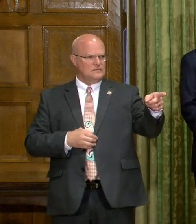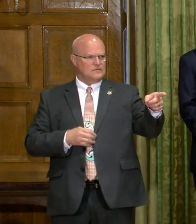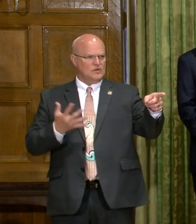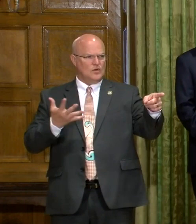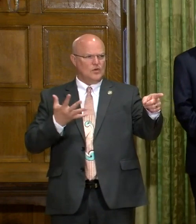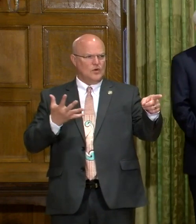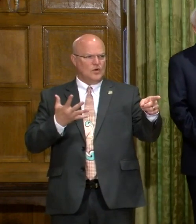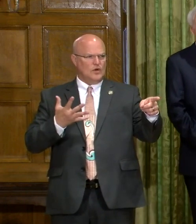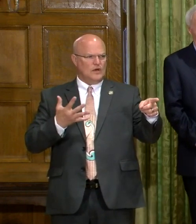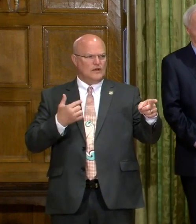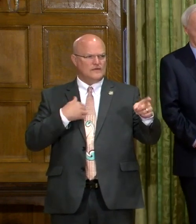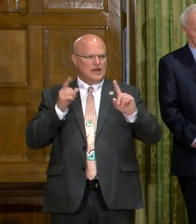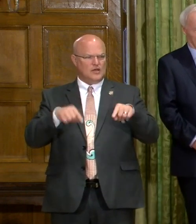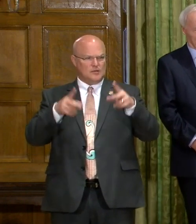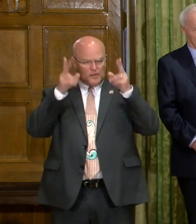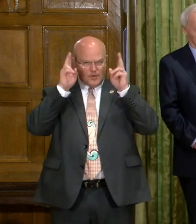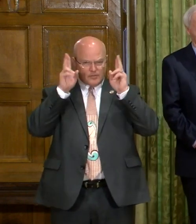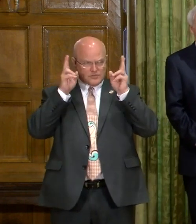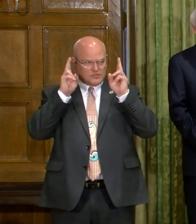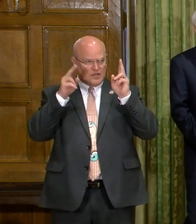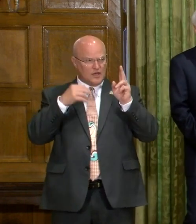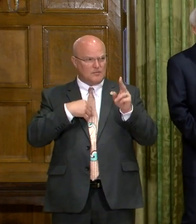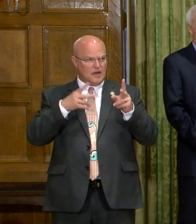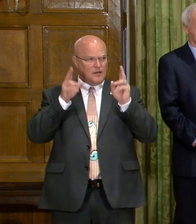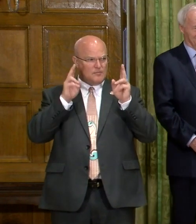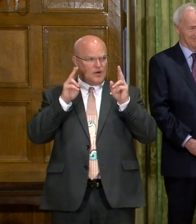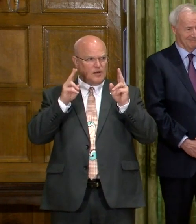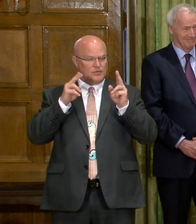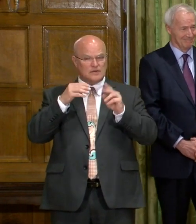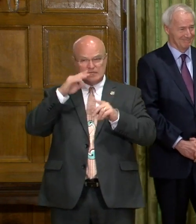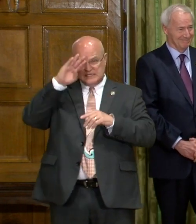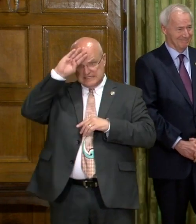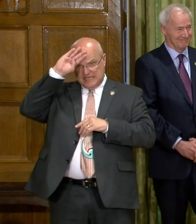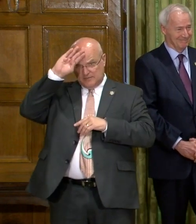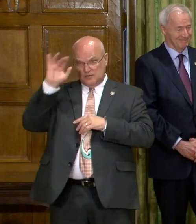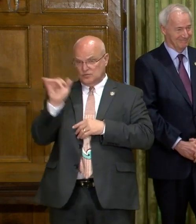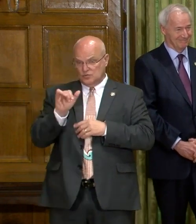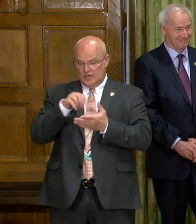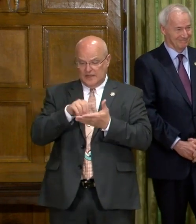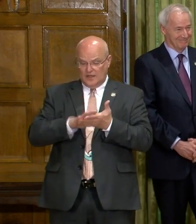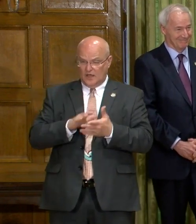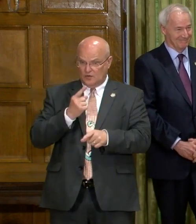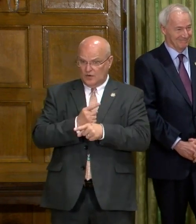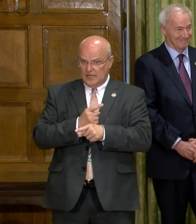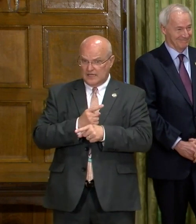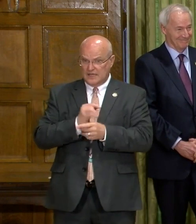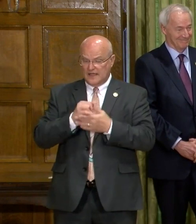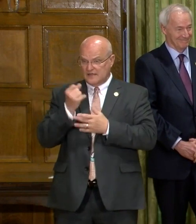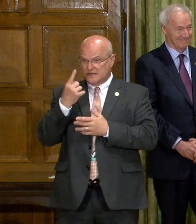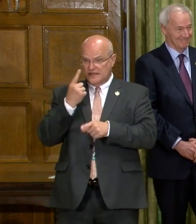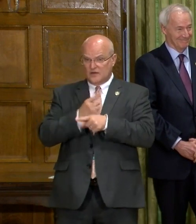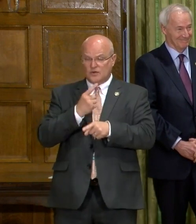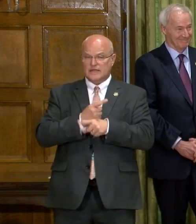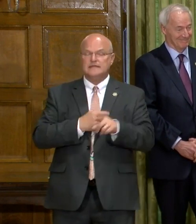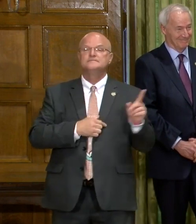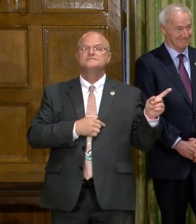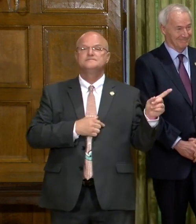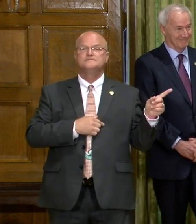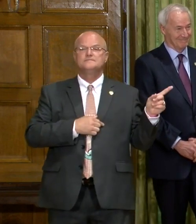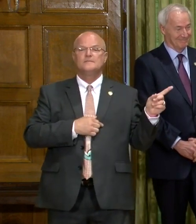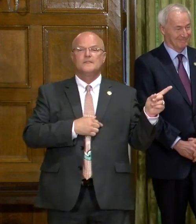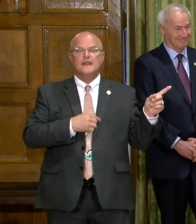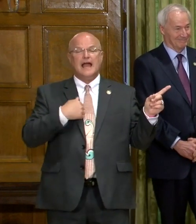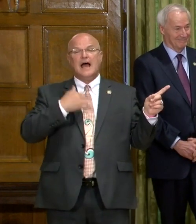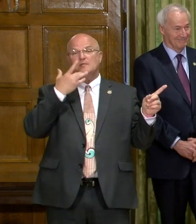Walk us through if, when I go to my barber shop, my barber going to be taking my temperature and logging that down? Did I understand that correctly? Well,